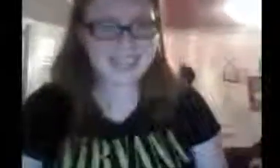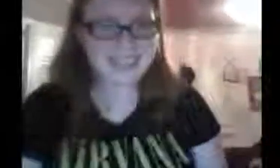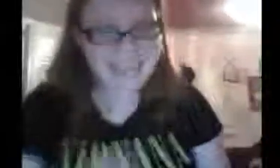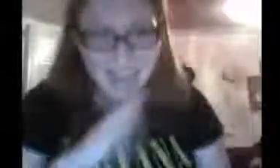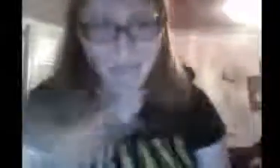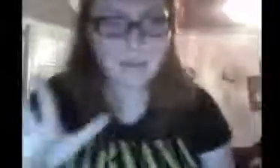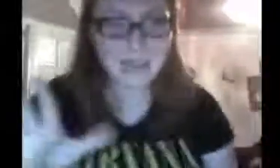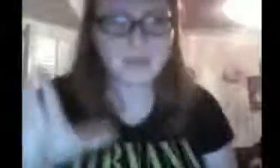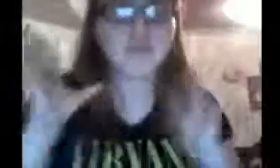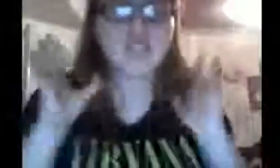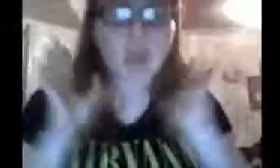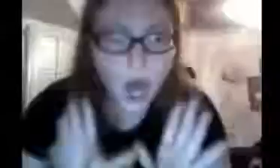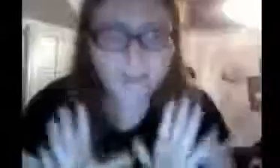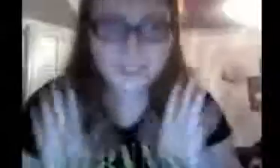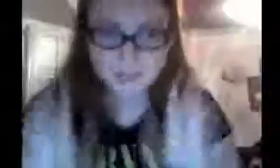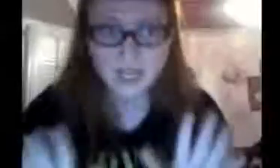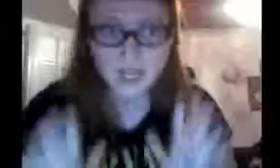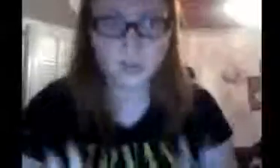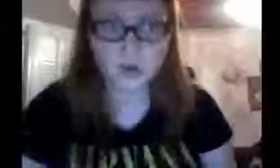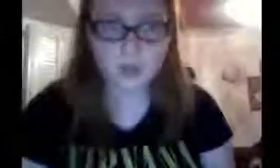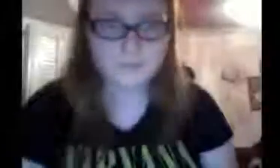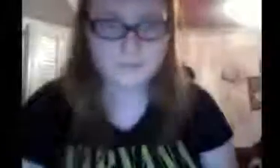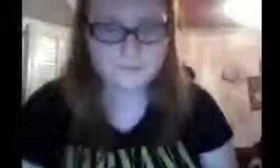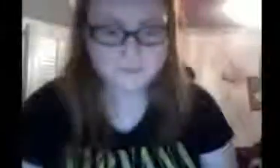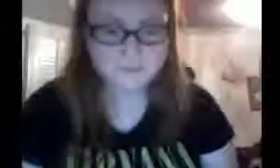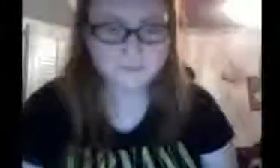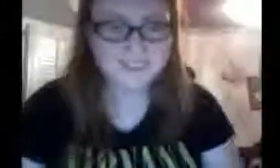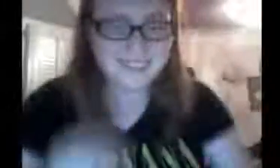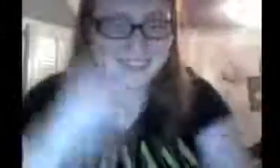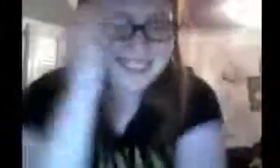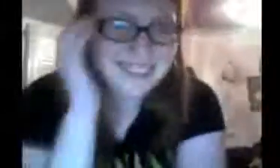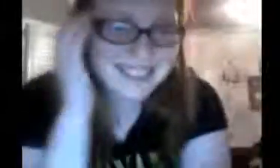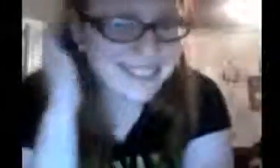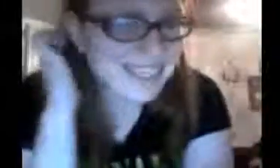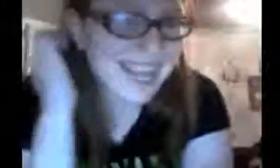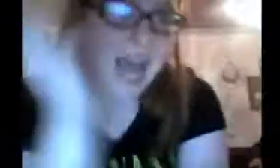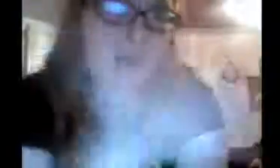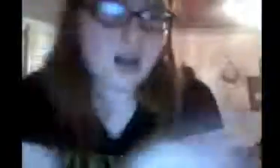That would be the most awesome thing in the world. Okay, yeah.